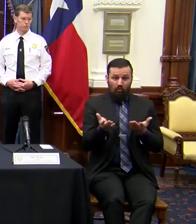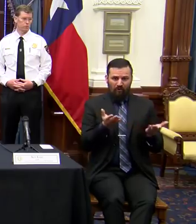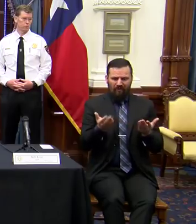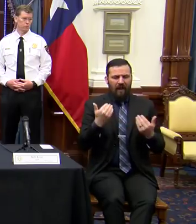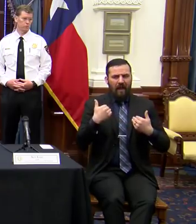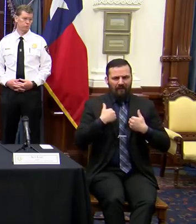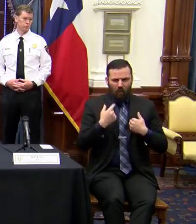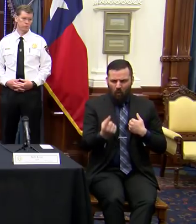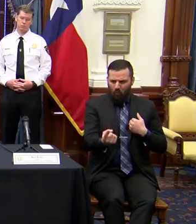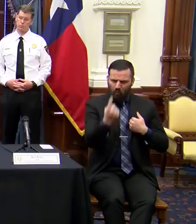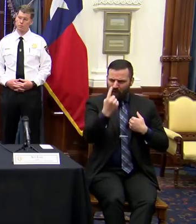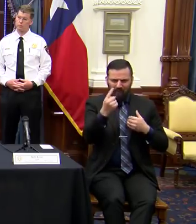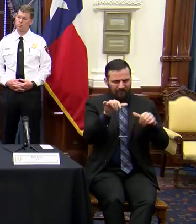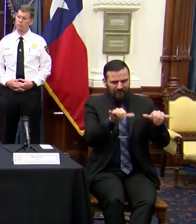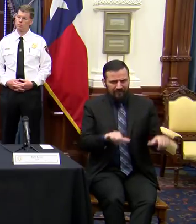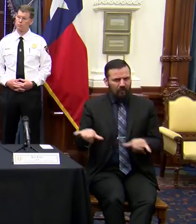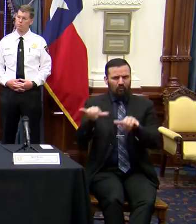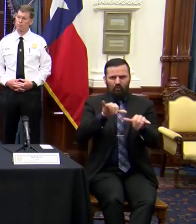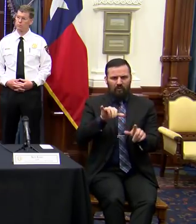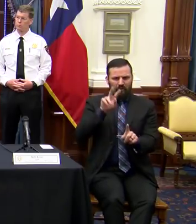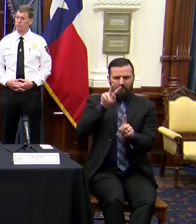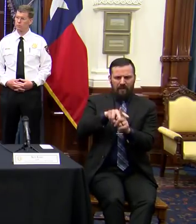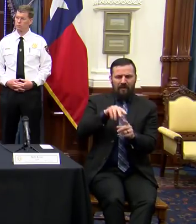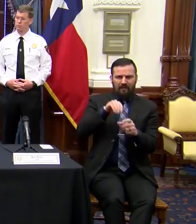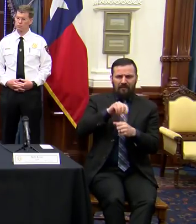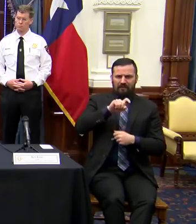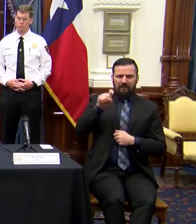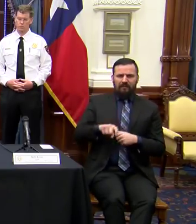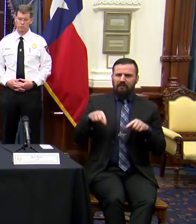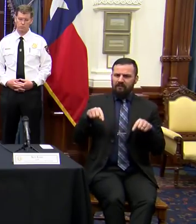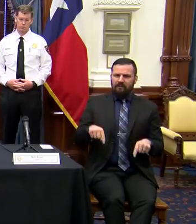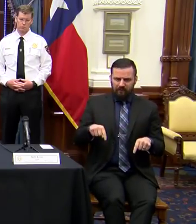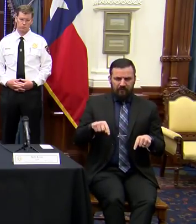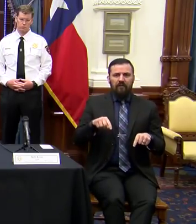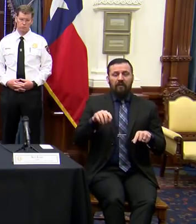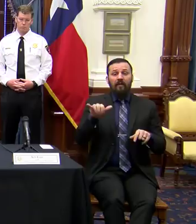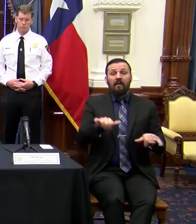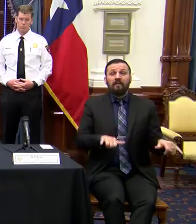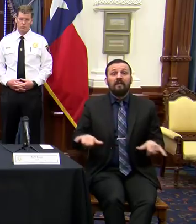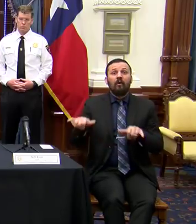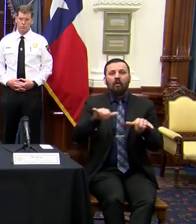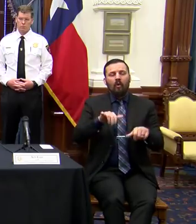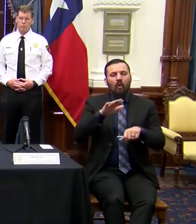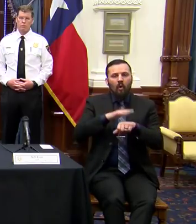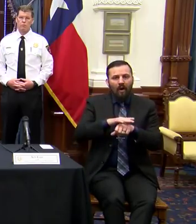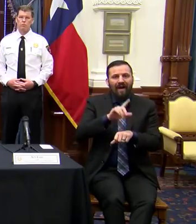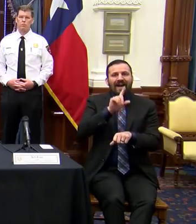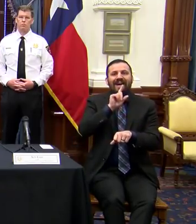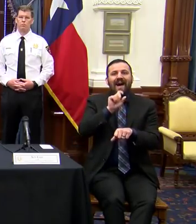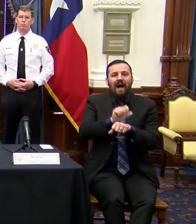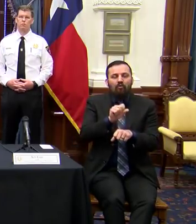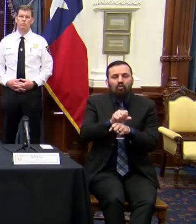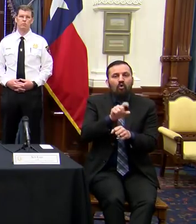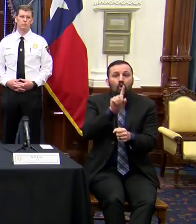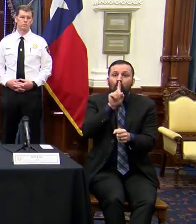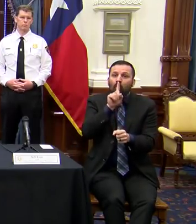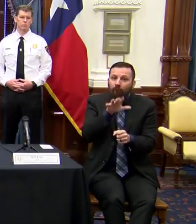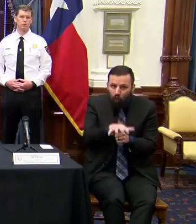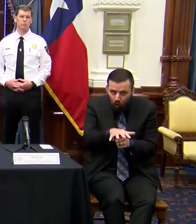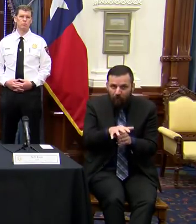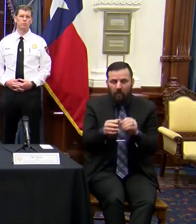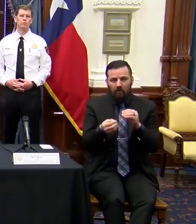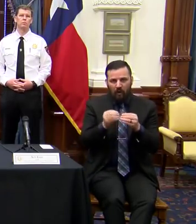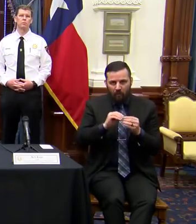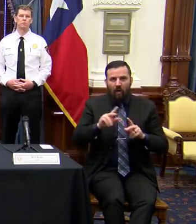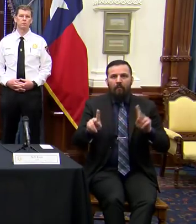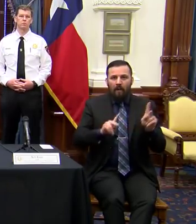standard that is applied here in the state of Texas, and it's a standard based upon the actual confirmed number of people